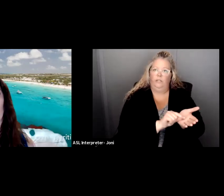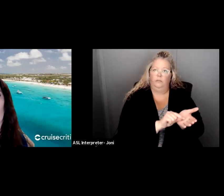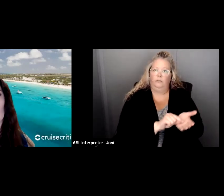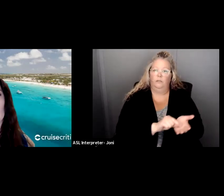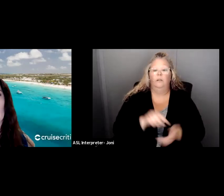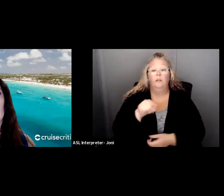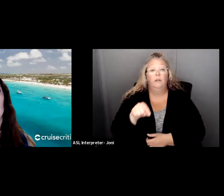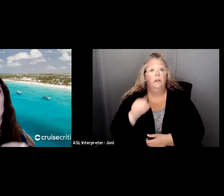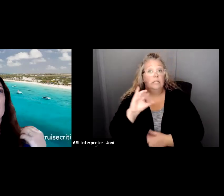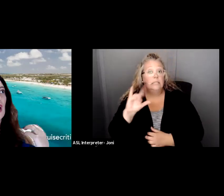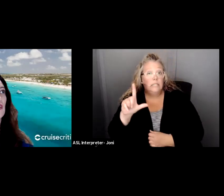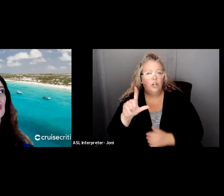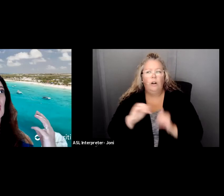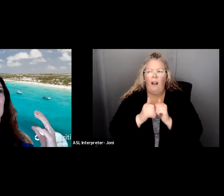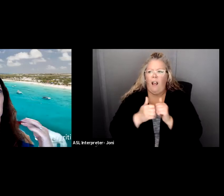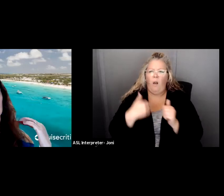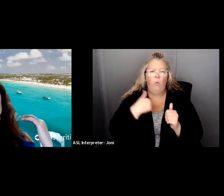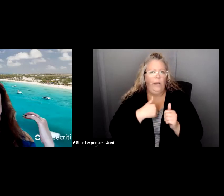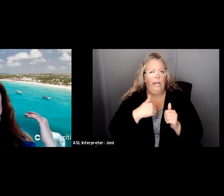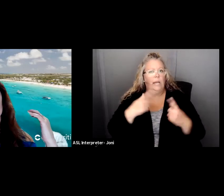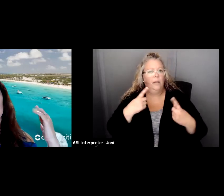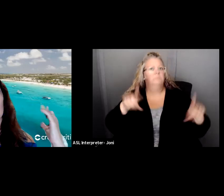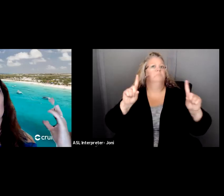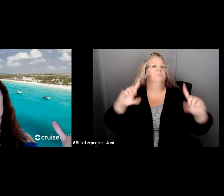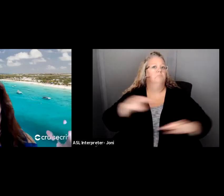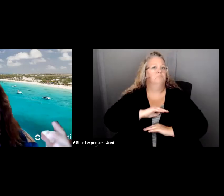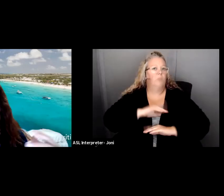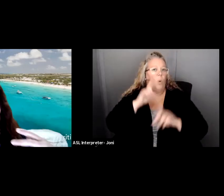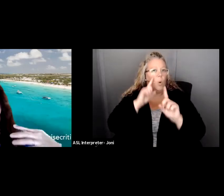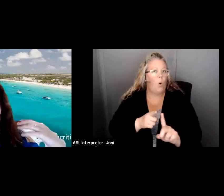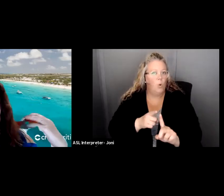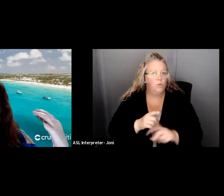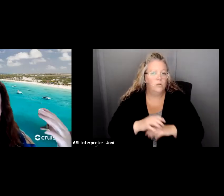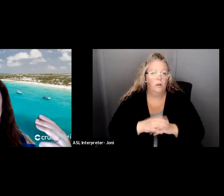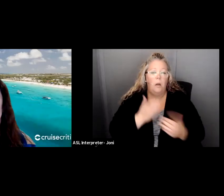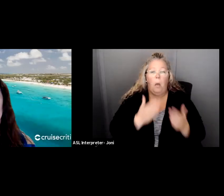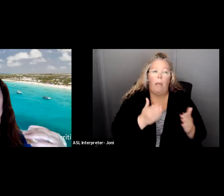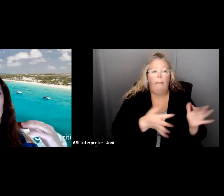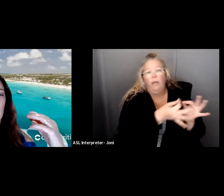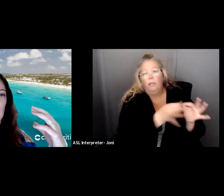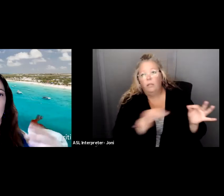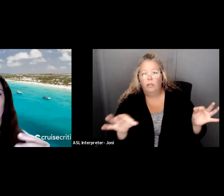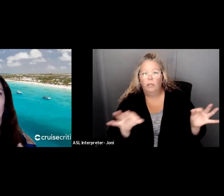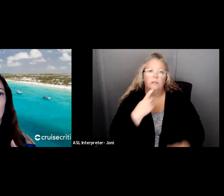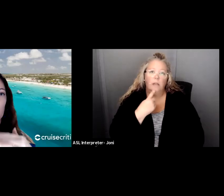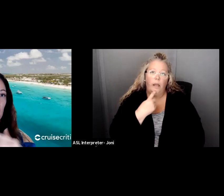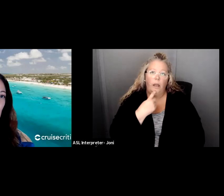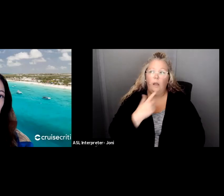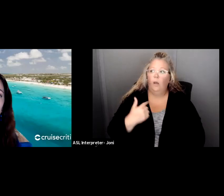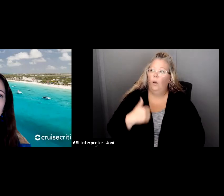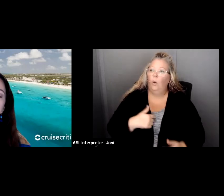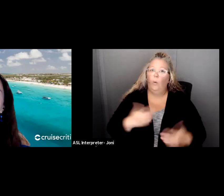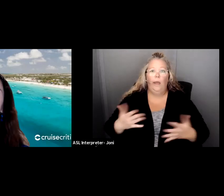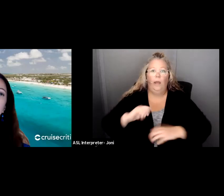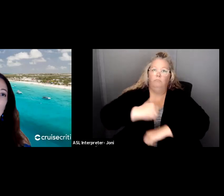our goals. We may say that, you know, we exist to help families and individuals with